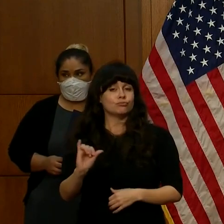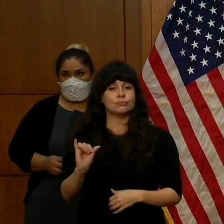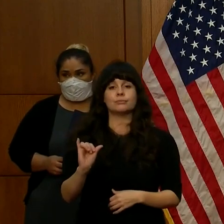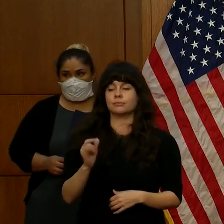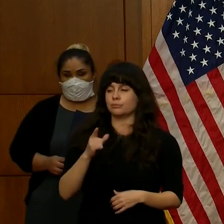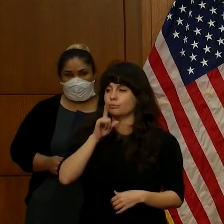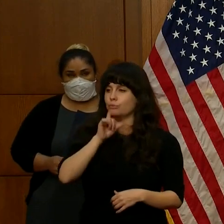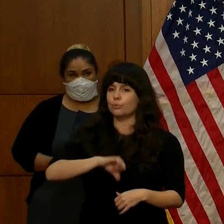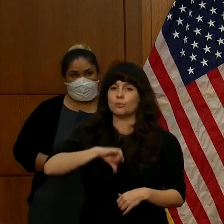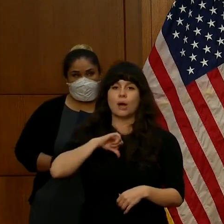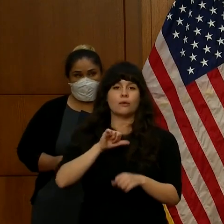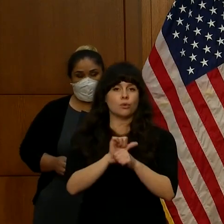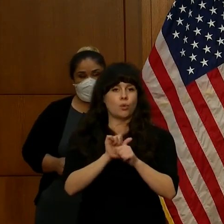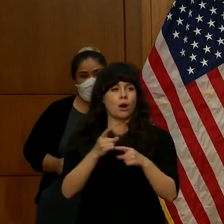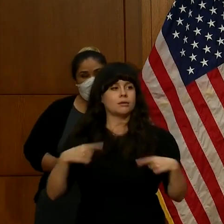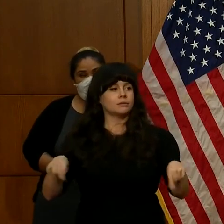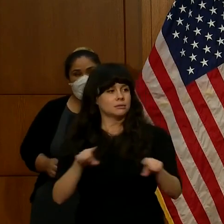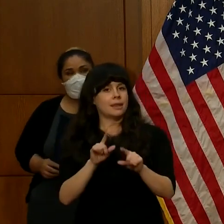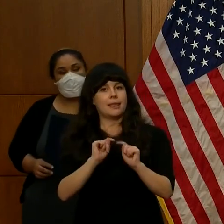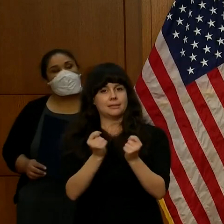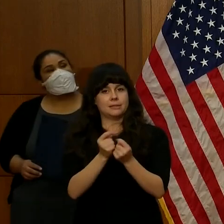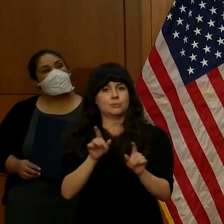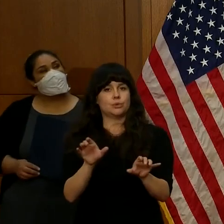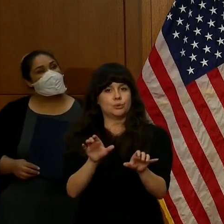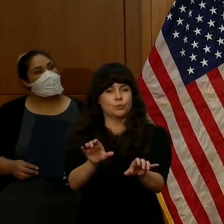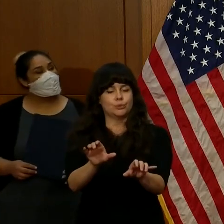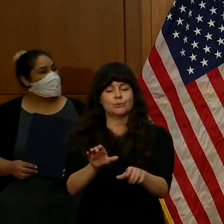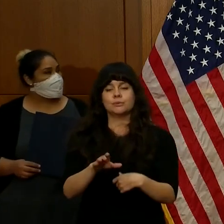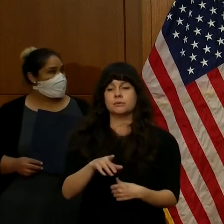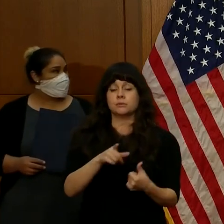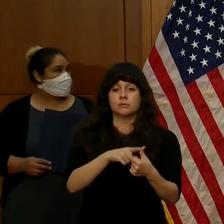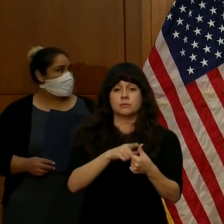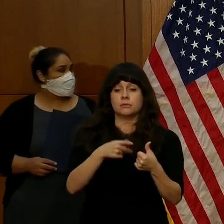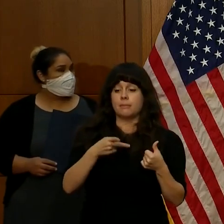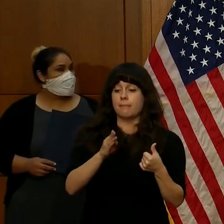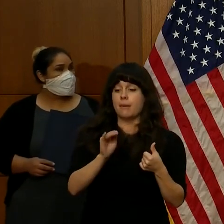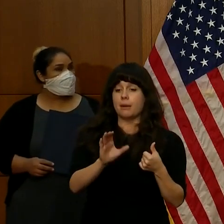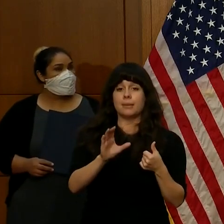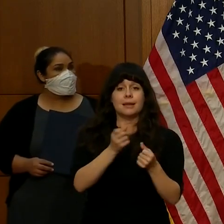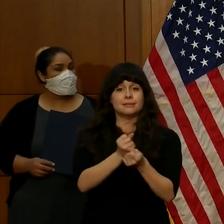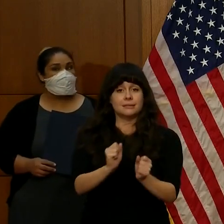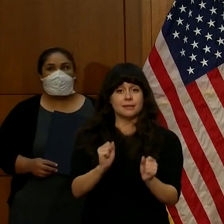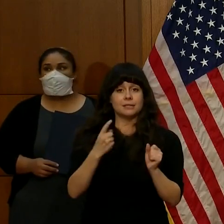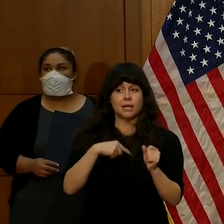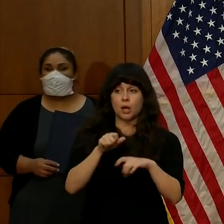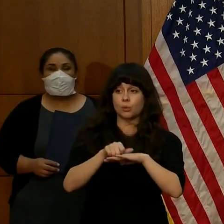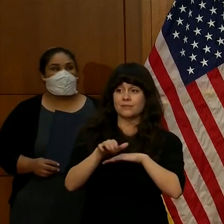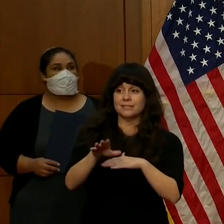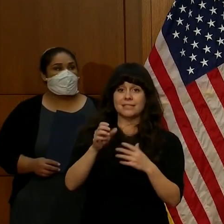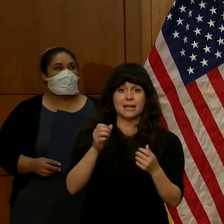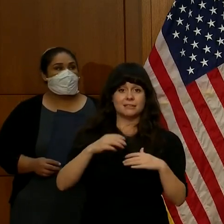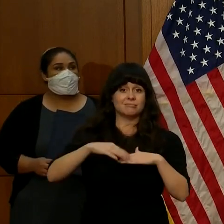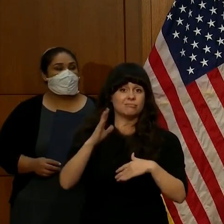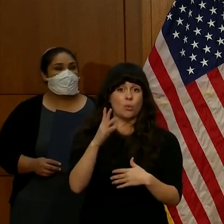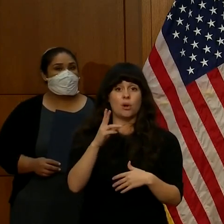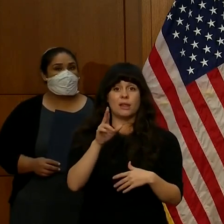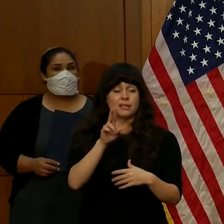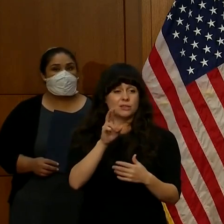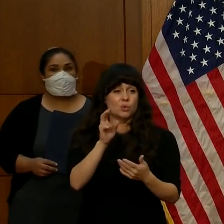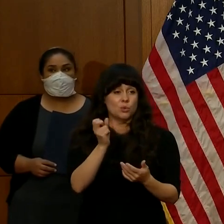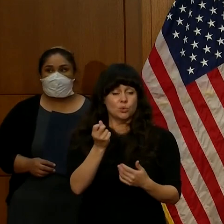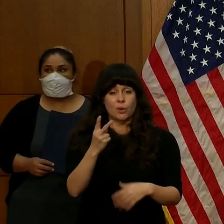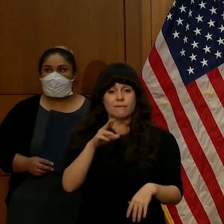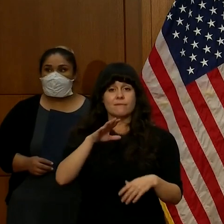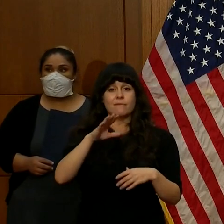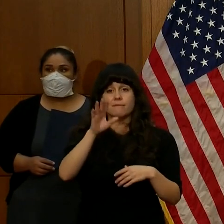I'll give you just a few examples. In public safety, we've sent more than a dozen highly trained firefighters to